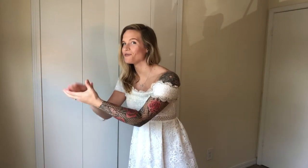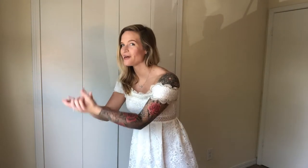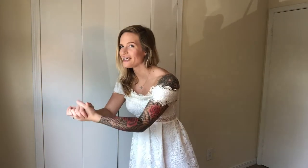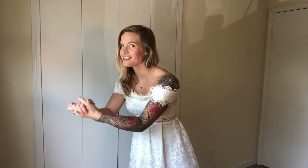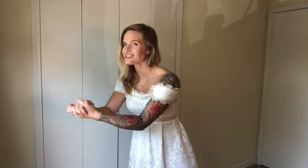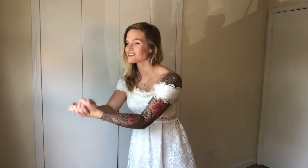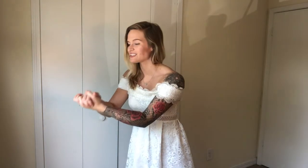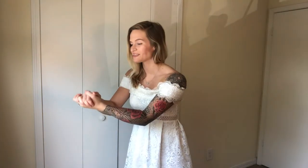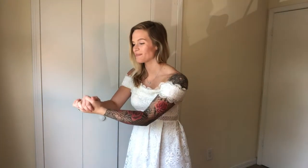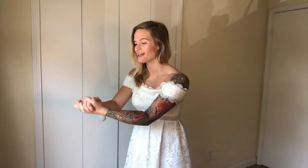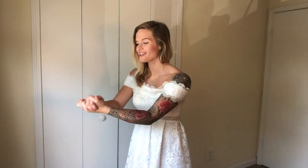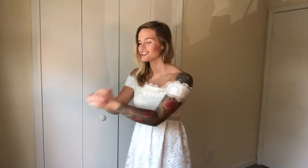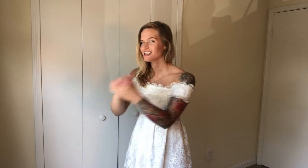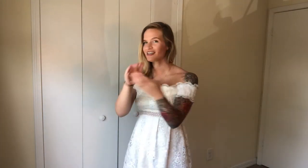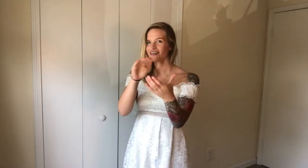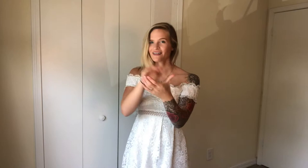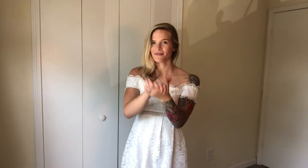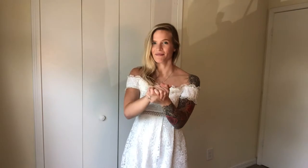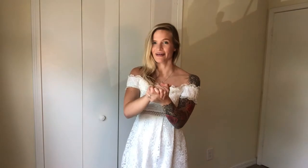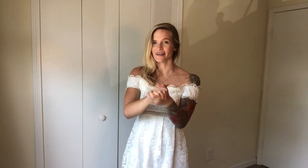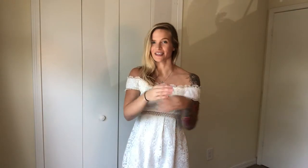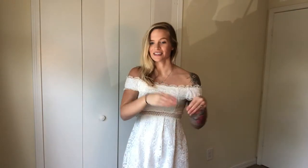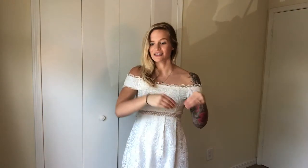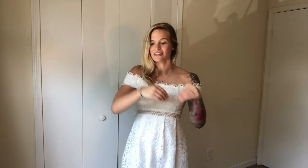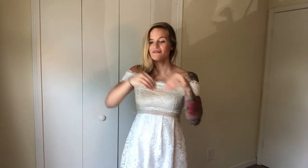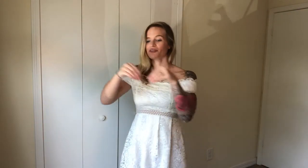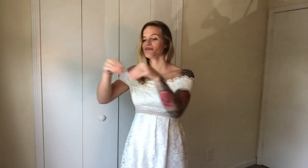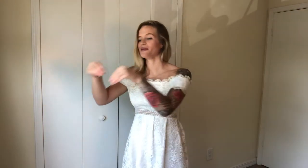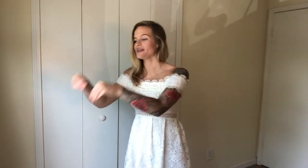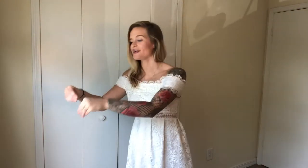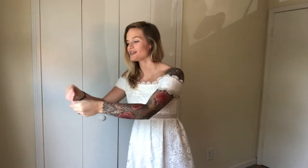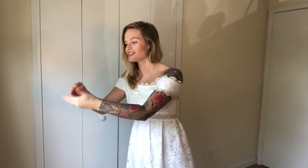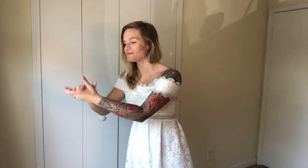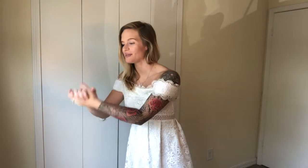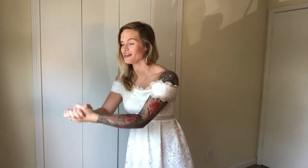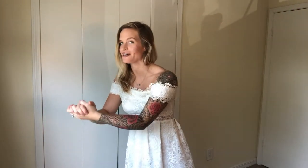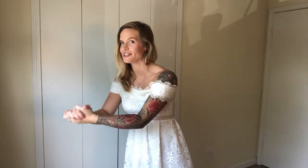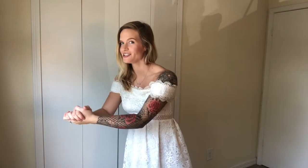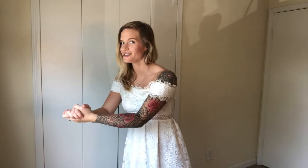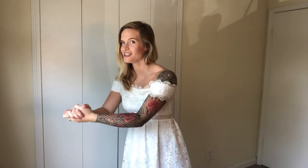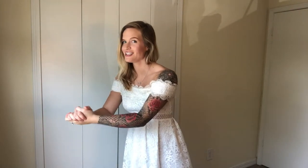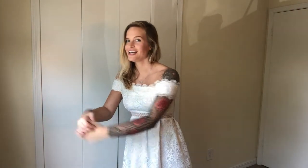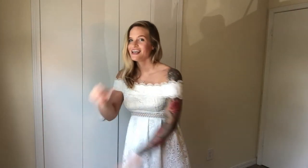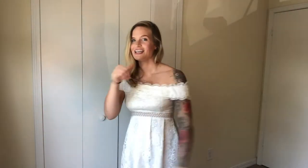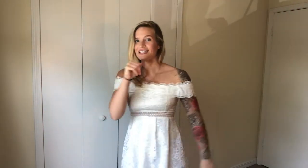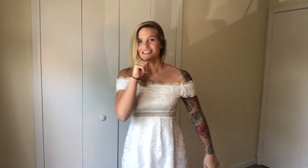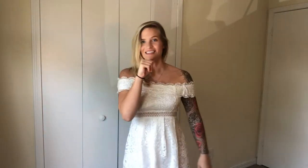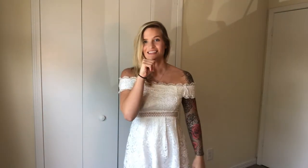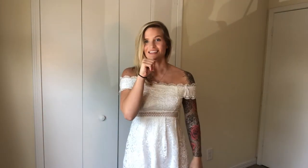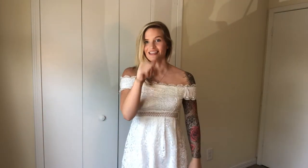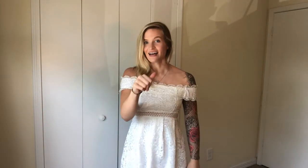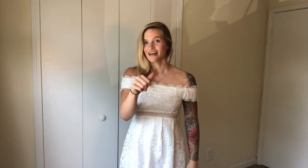away. So, this is marriage then. Marriage, giving me to marriage is not